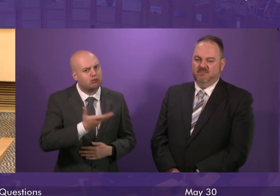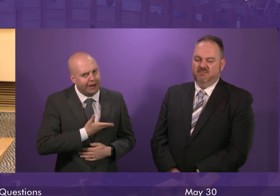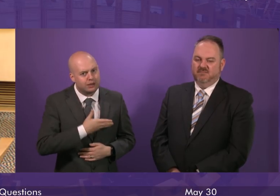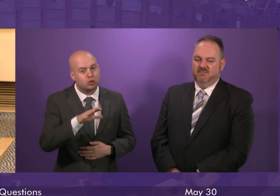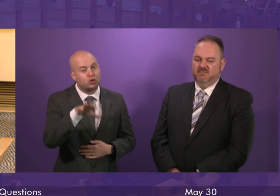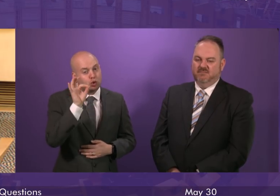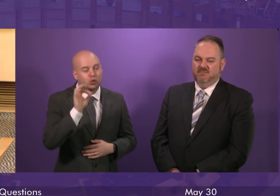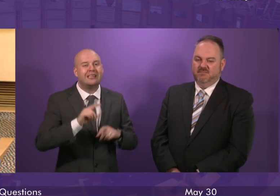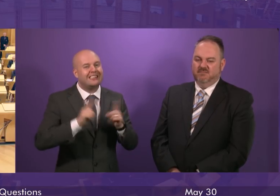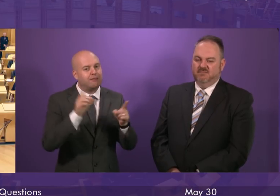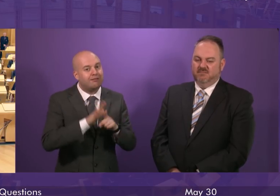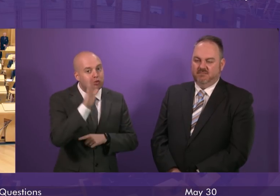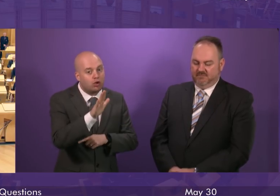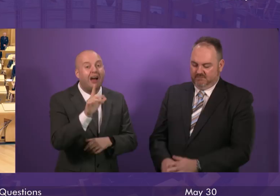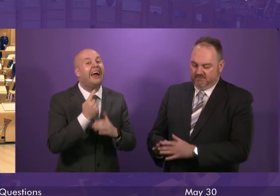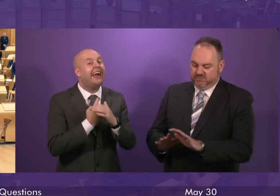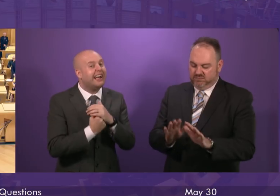future as a European nation.